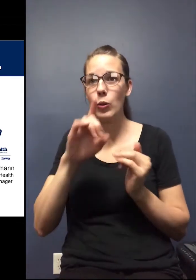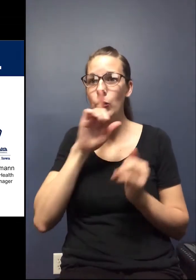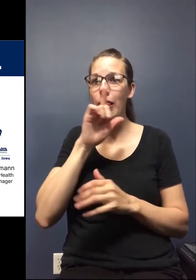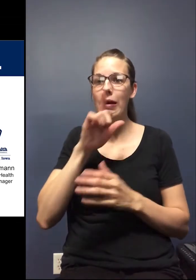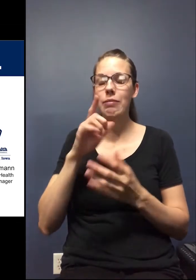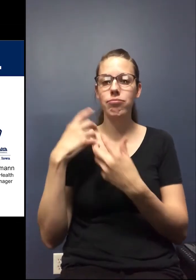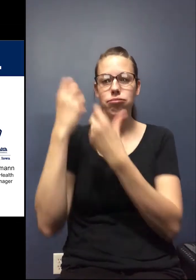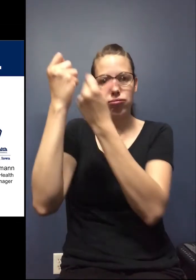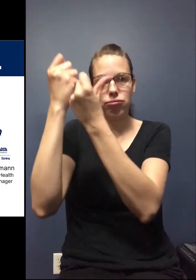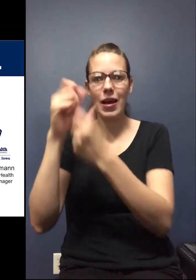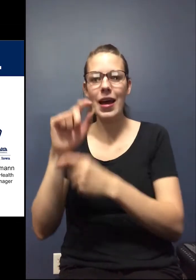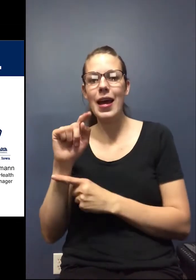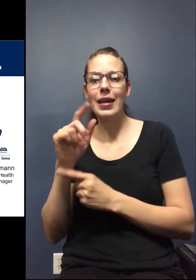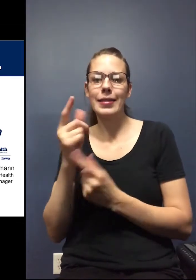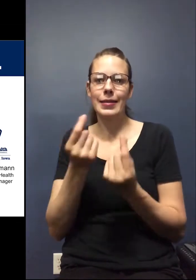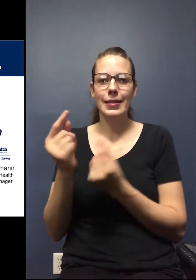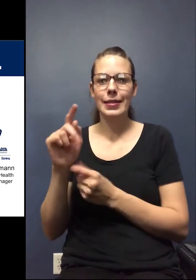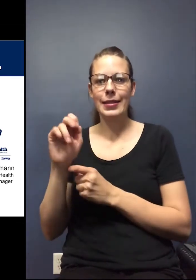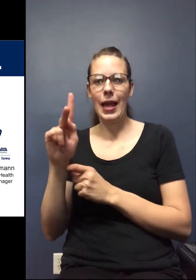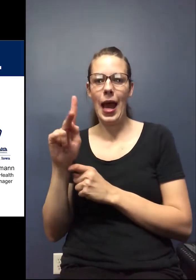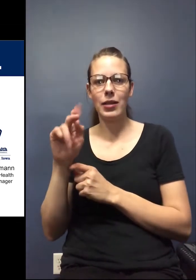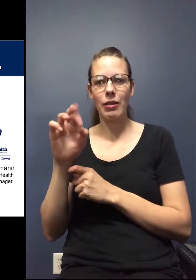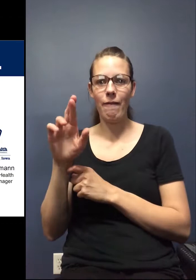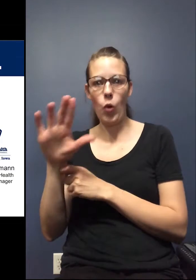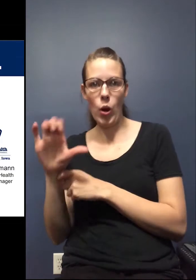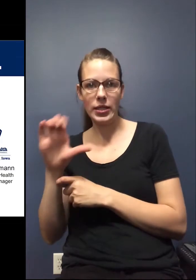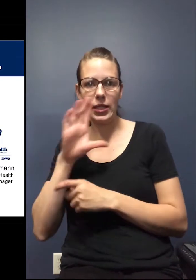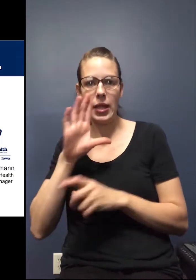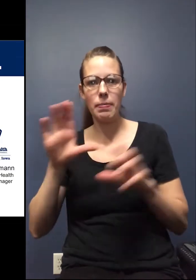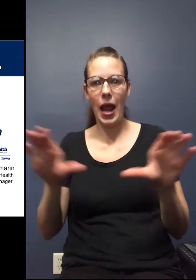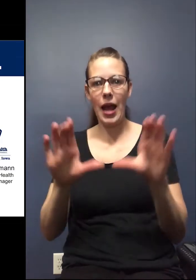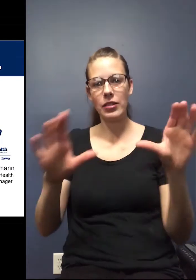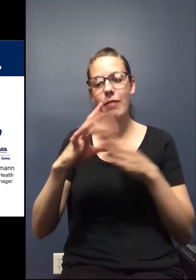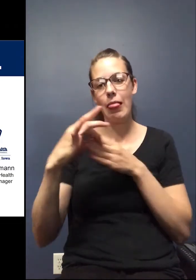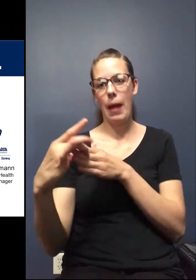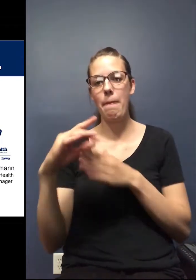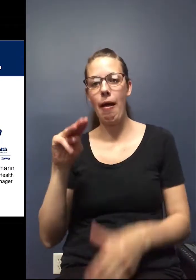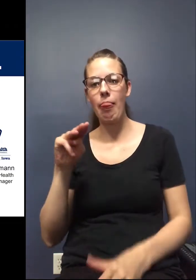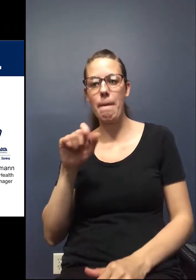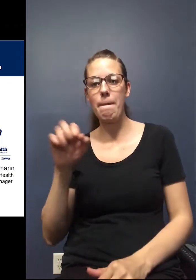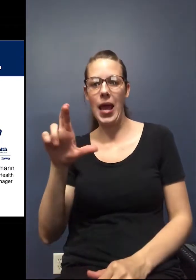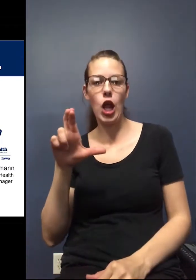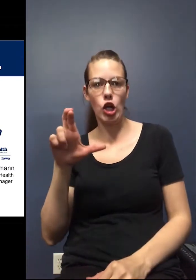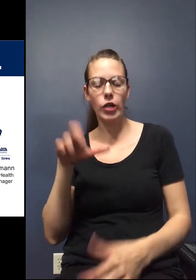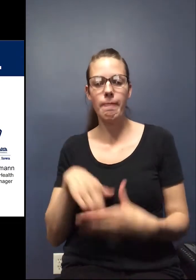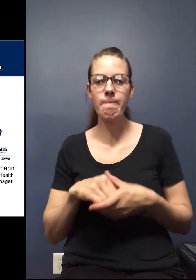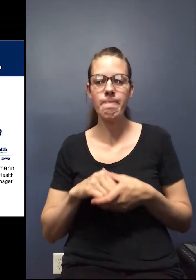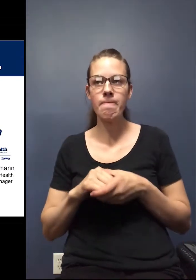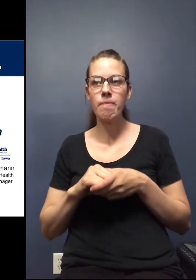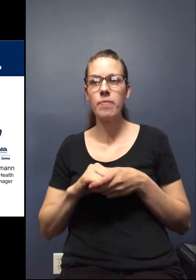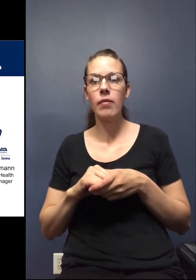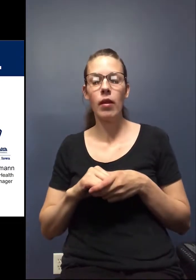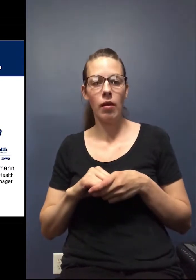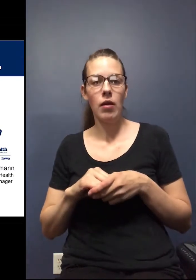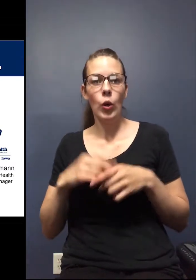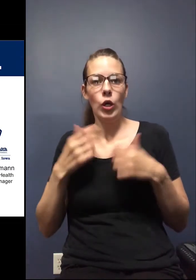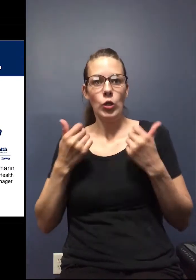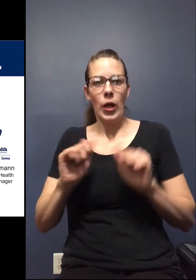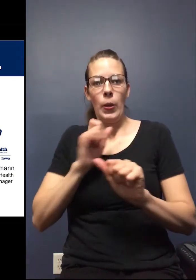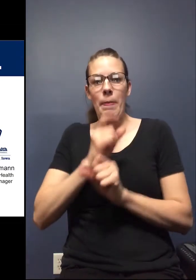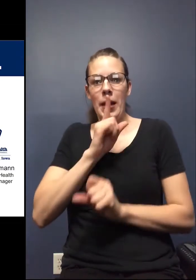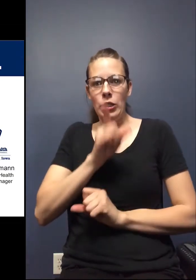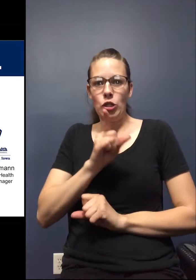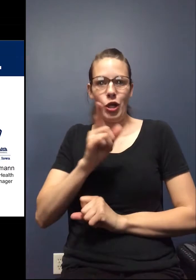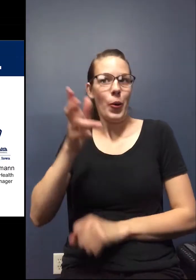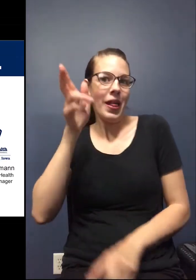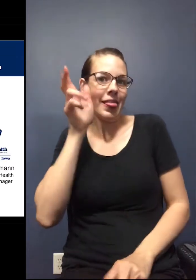really recovery task force that has been active and led by our mayor in our community. We're just trying to